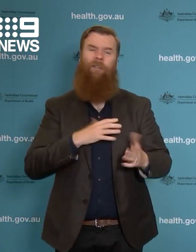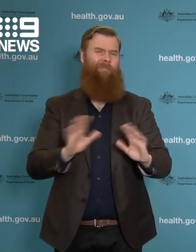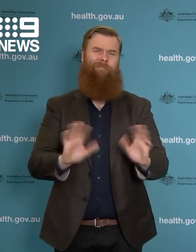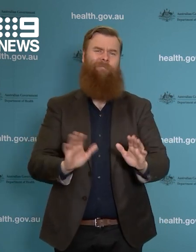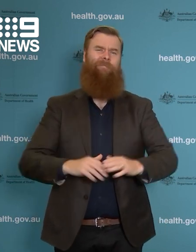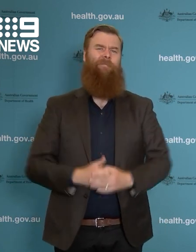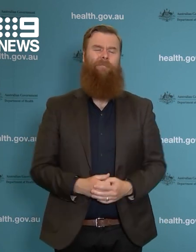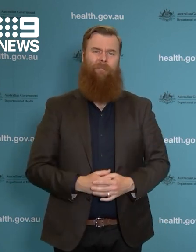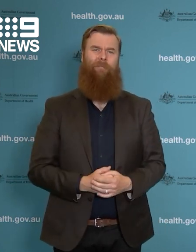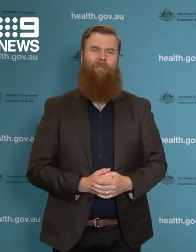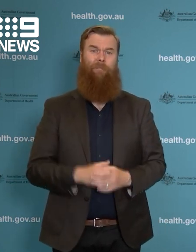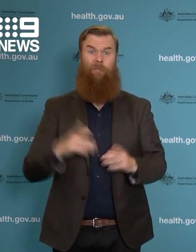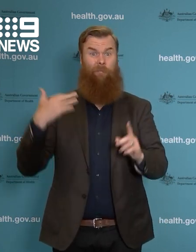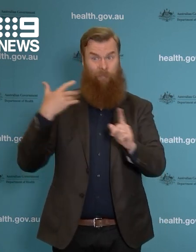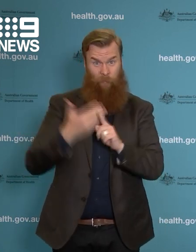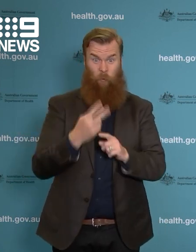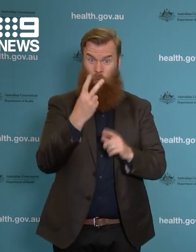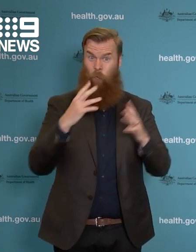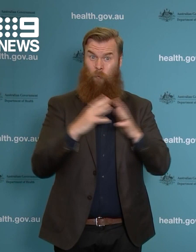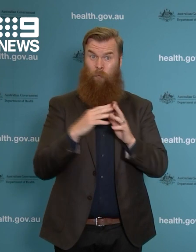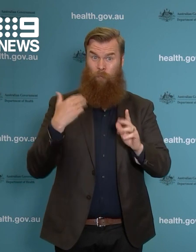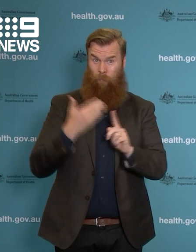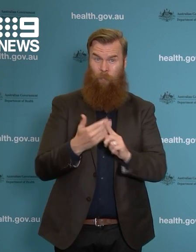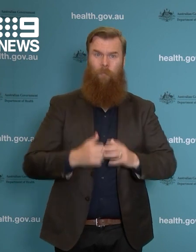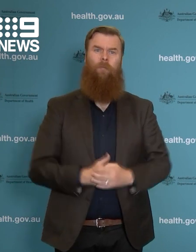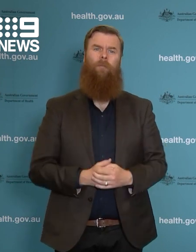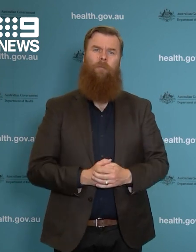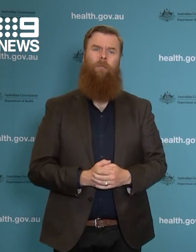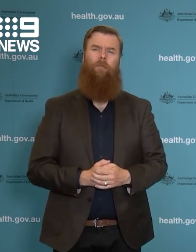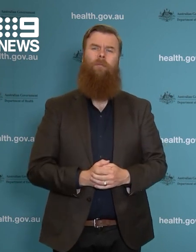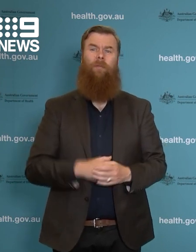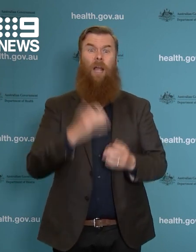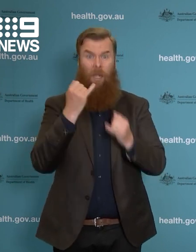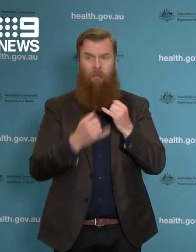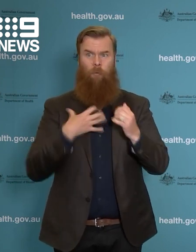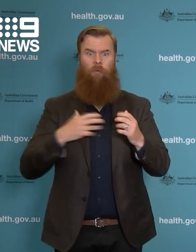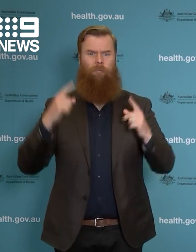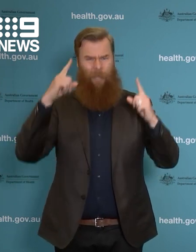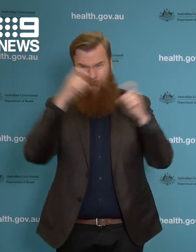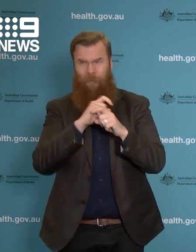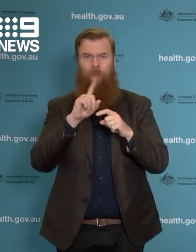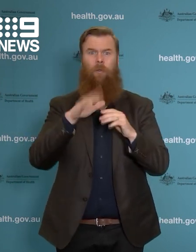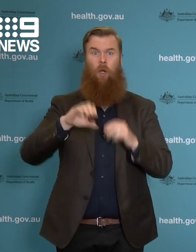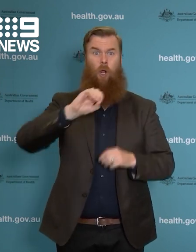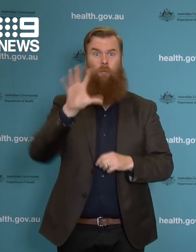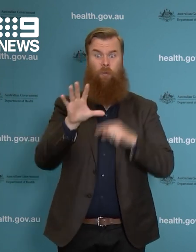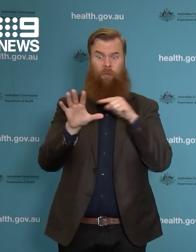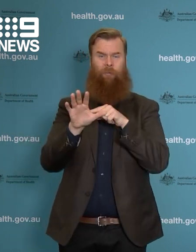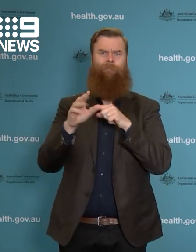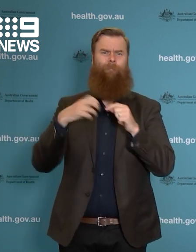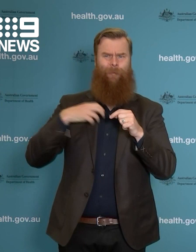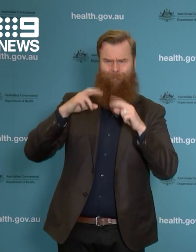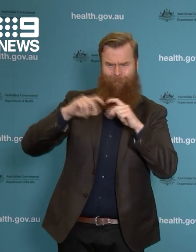weeks, of course, is the added complexity of Omicron. Again, that is not a surprise that we've seen variants